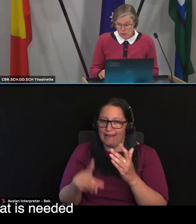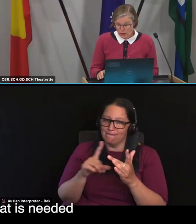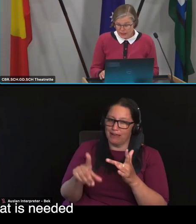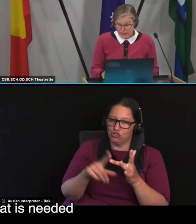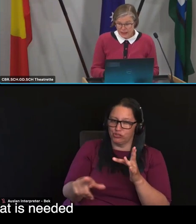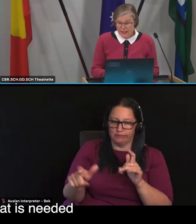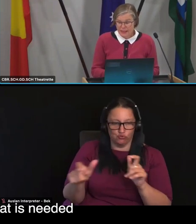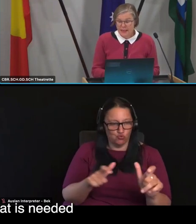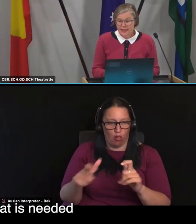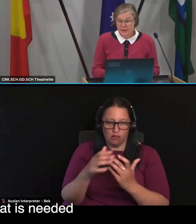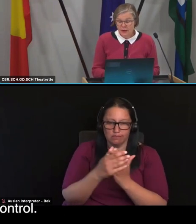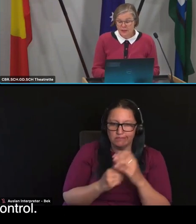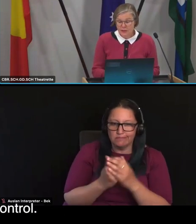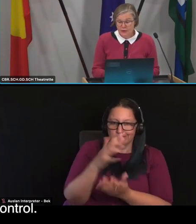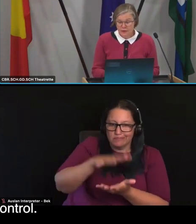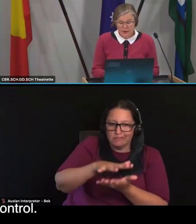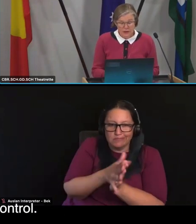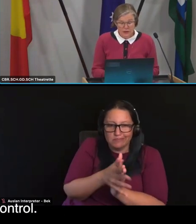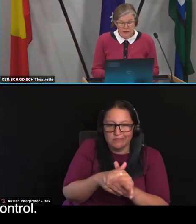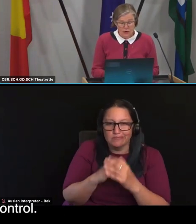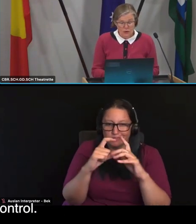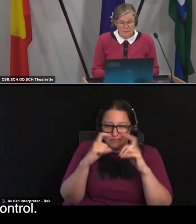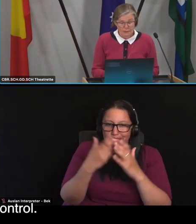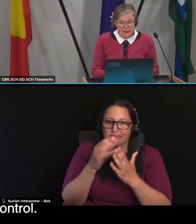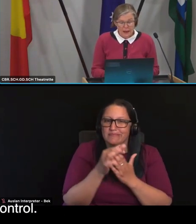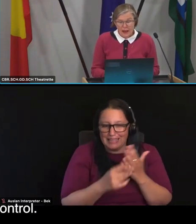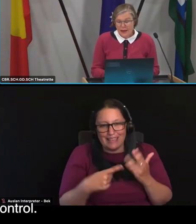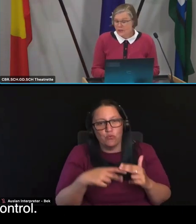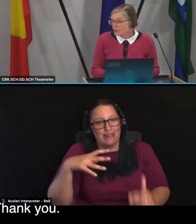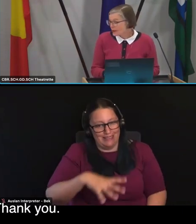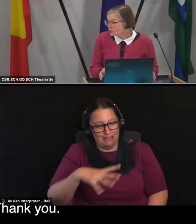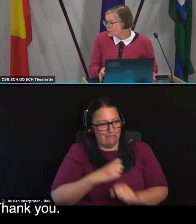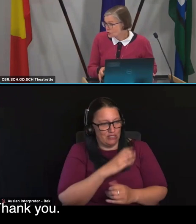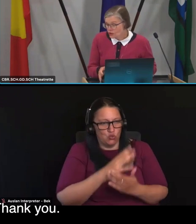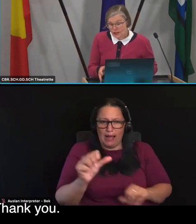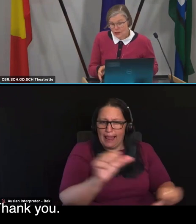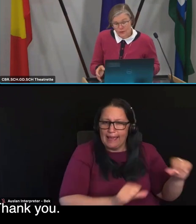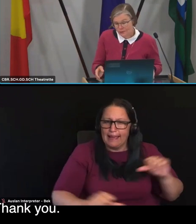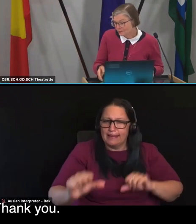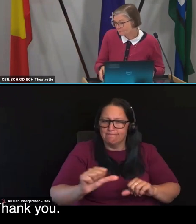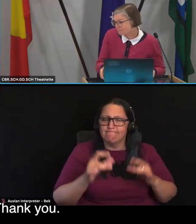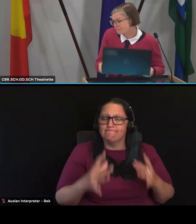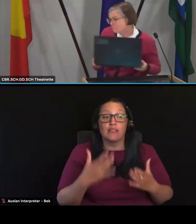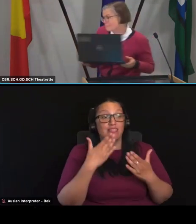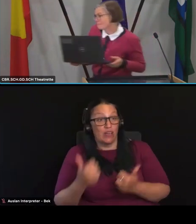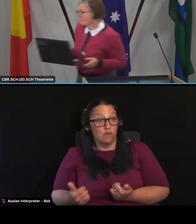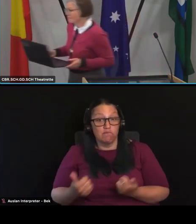clear about what is needed in relation to infection control. And so back to you Josh, thank you.